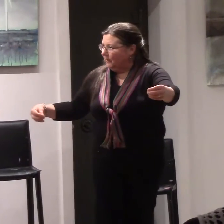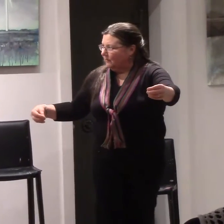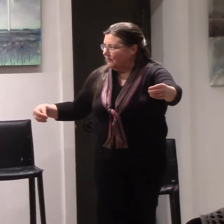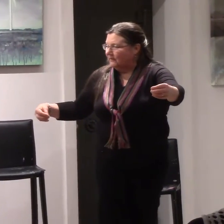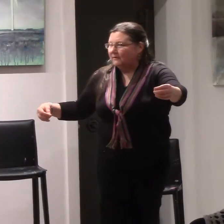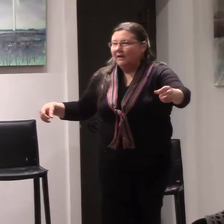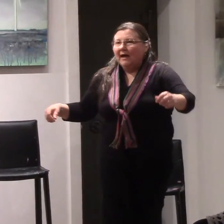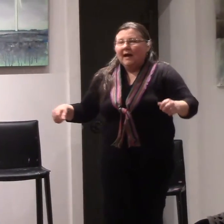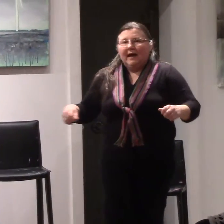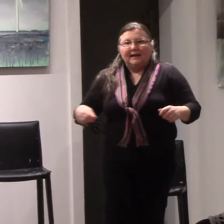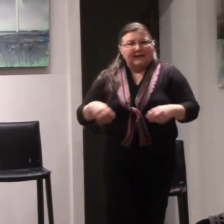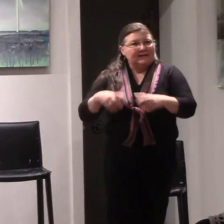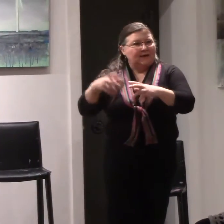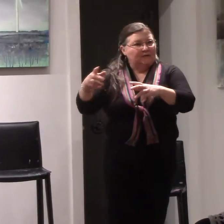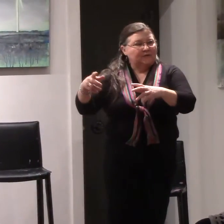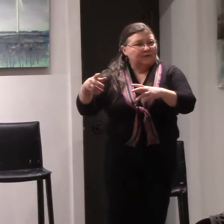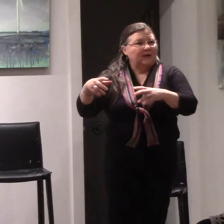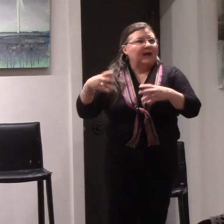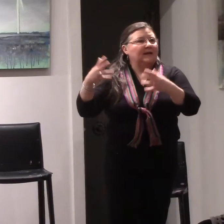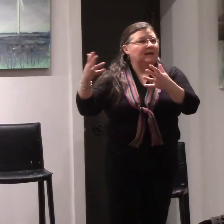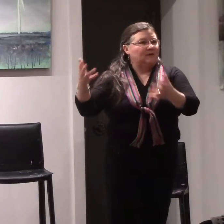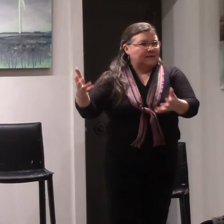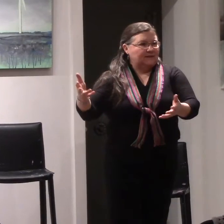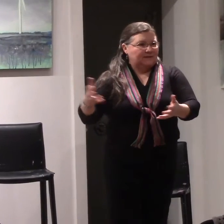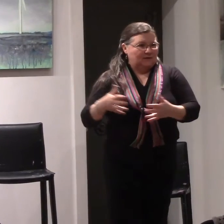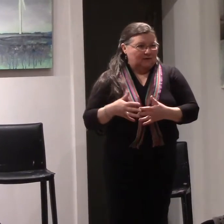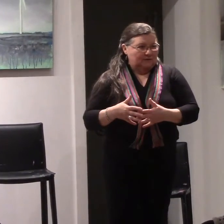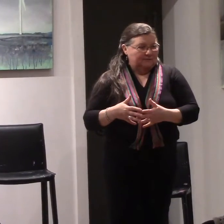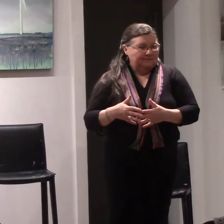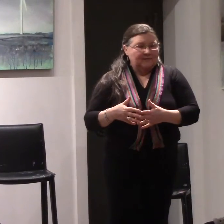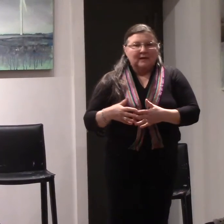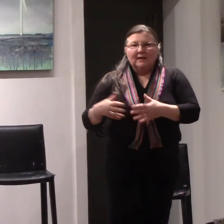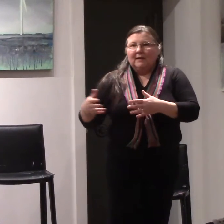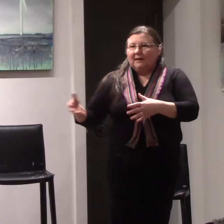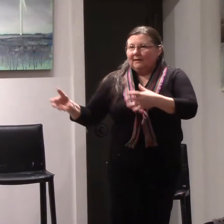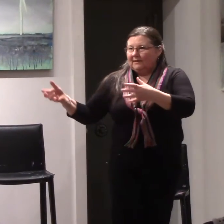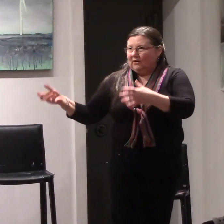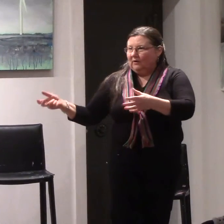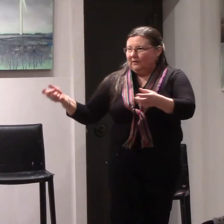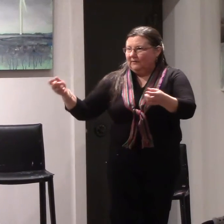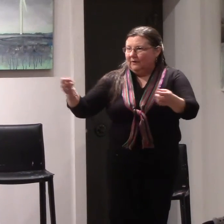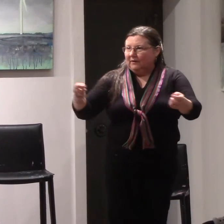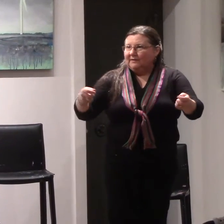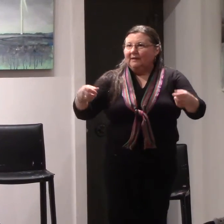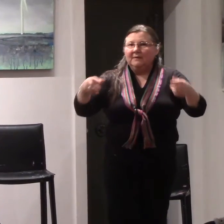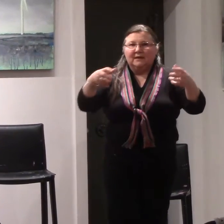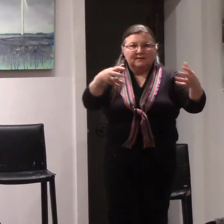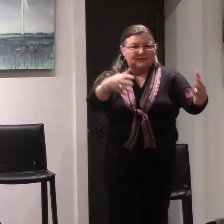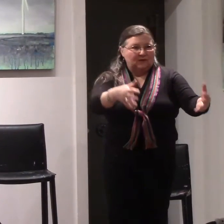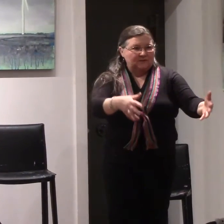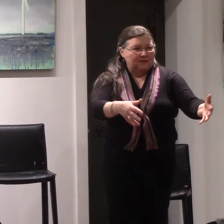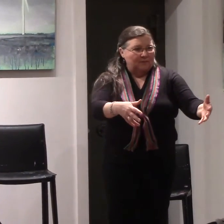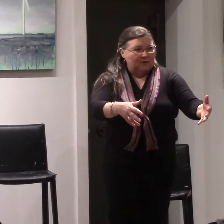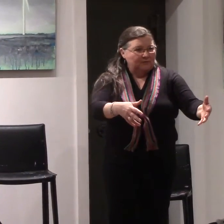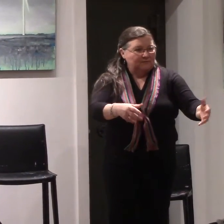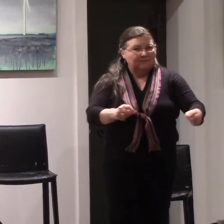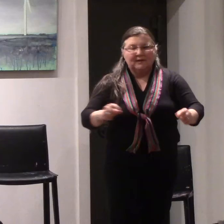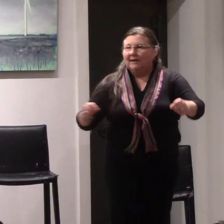boat. He gets out, and he greets the scholar. The scholar follows him. He installs him in the boat. He